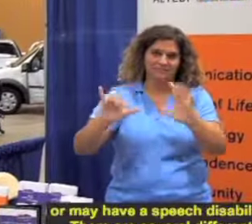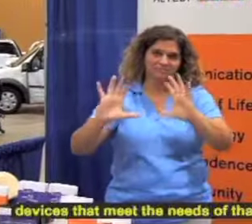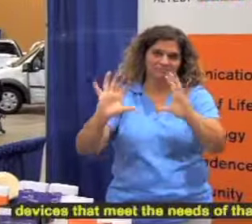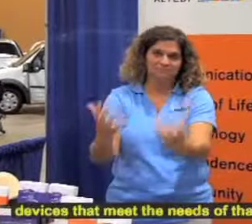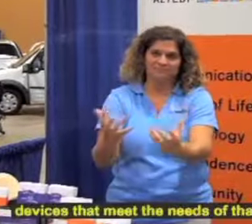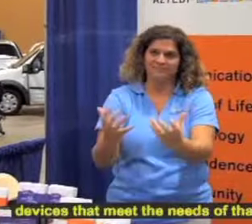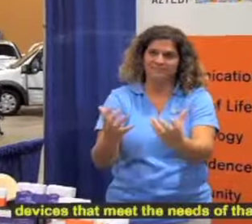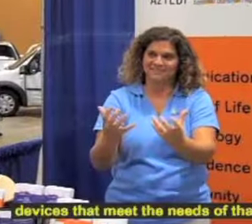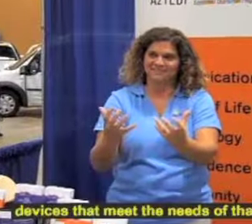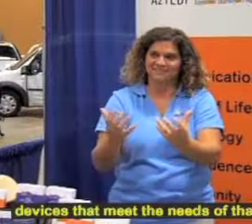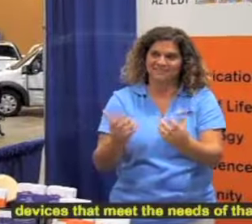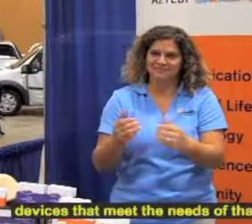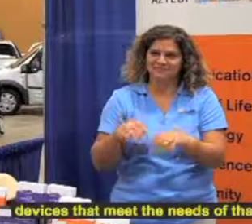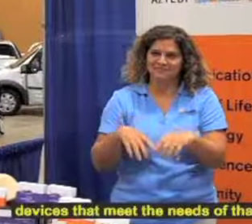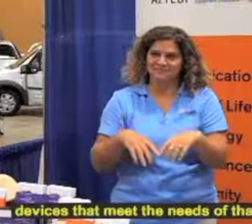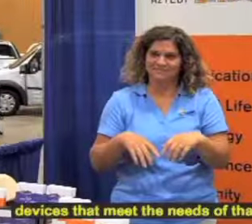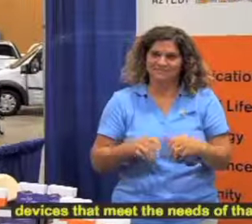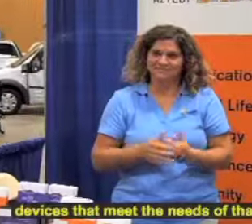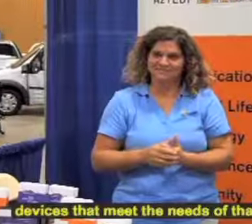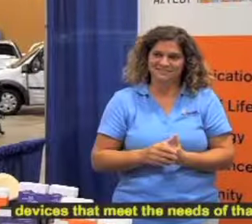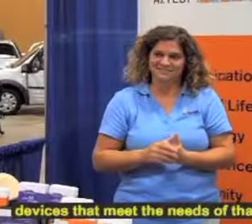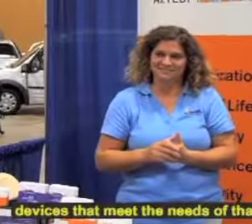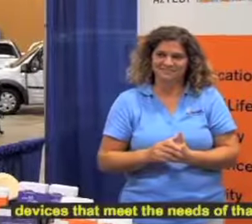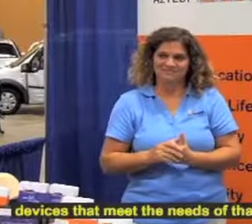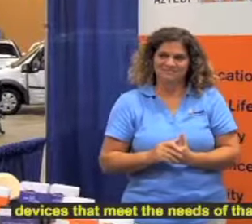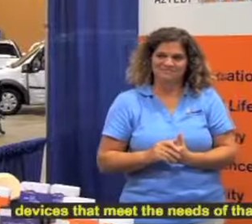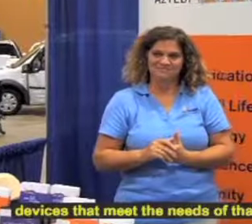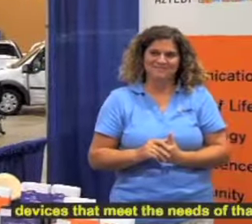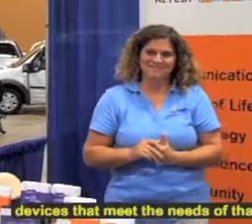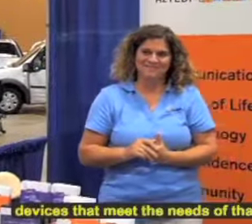devices that can meet the needs of that group.